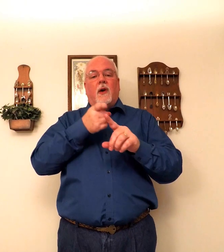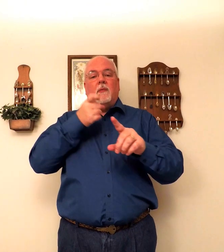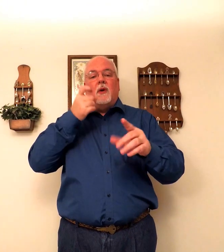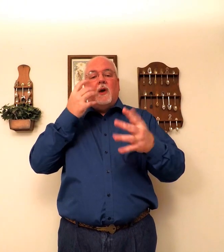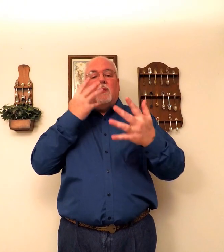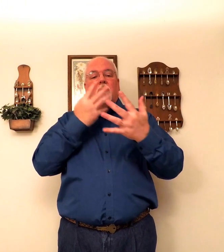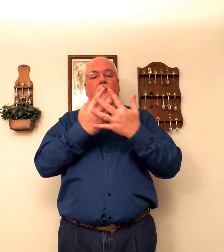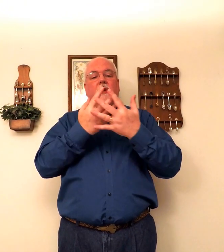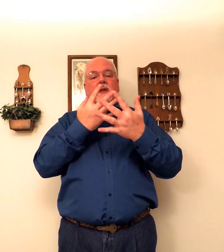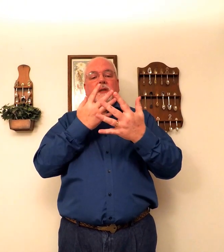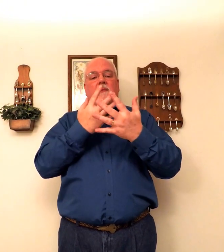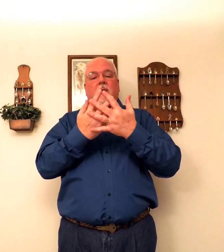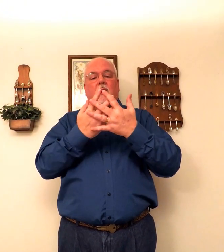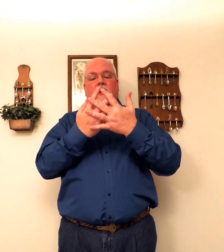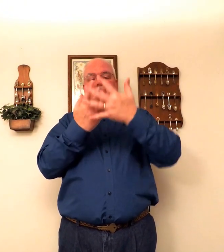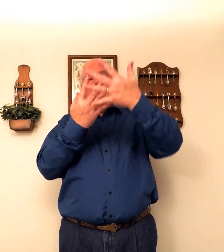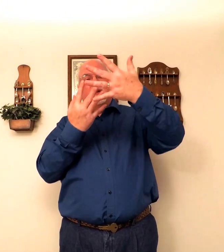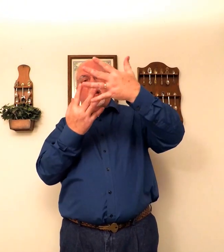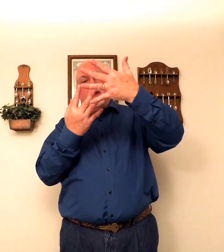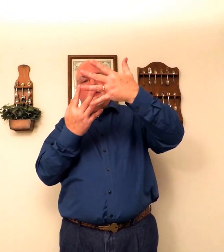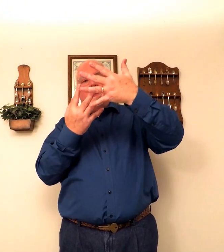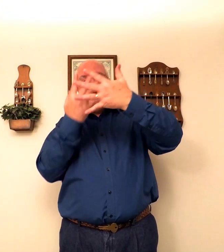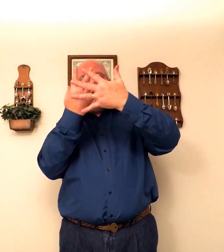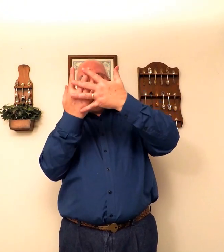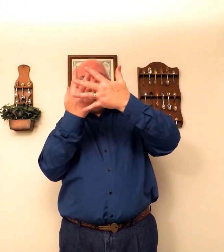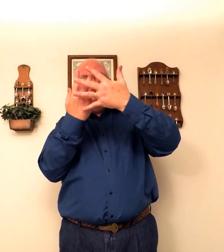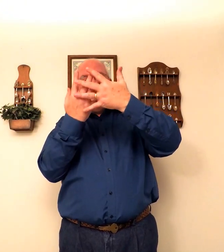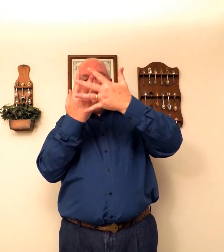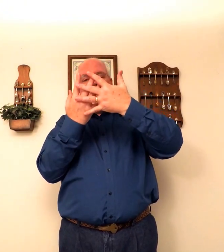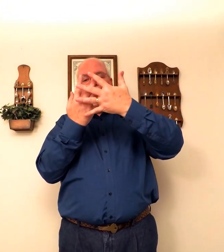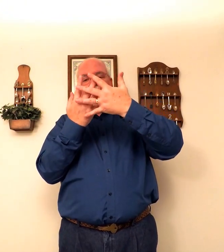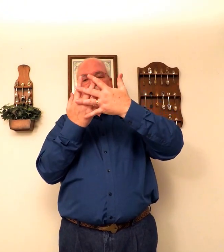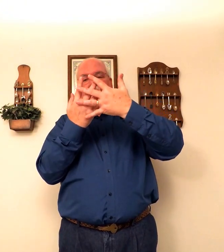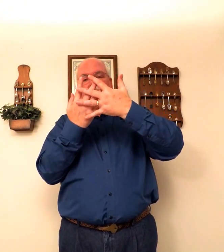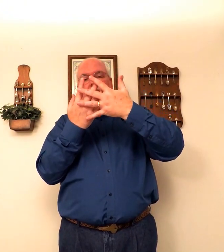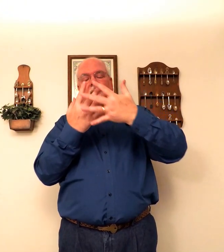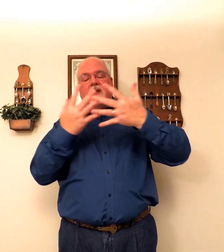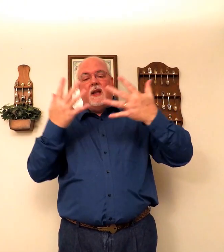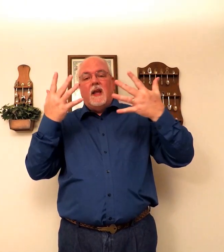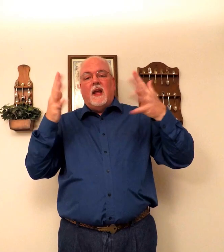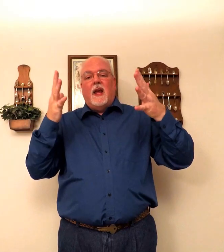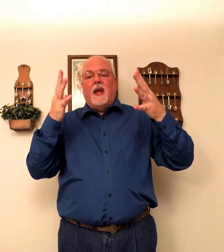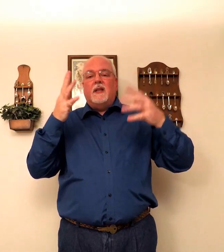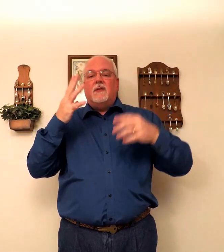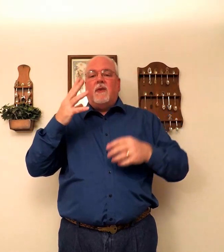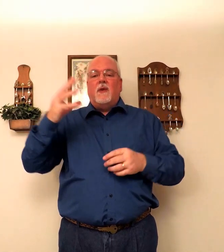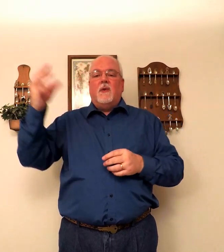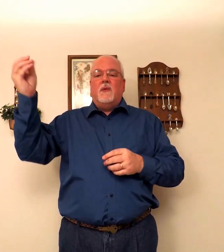From. Prison bars. You can see the bars. Prison bars. Has flown.